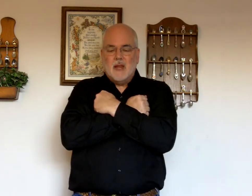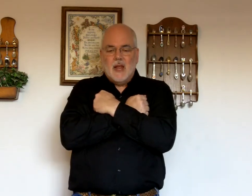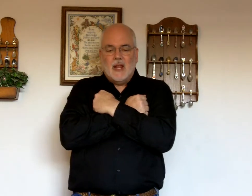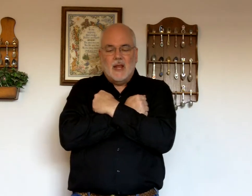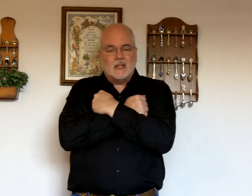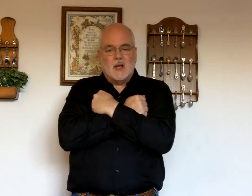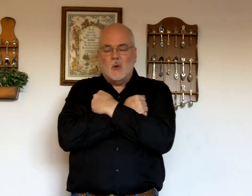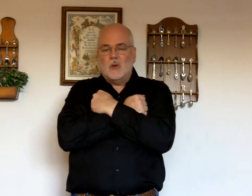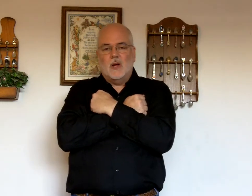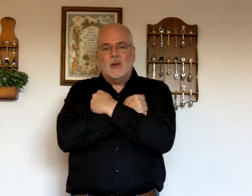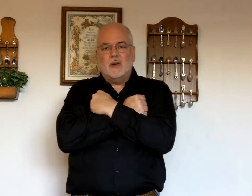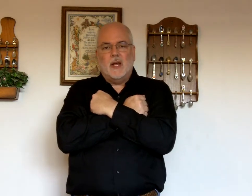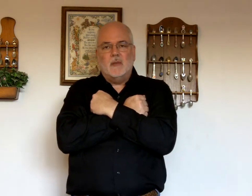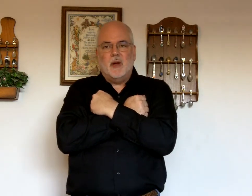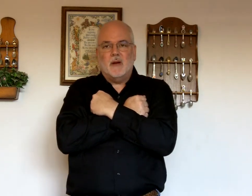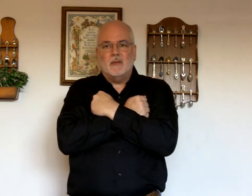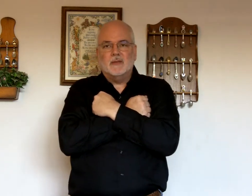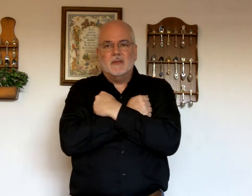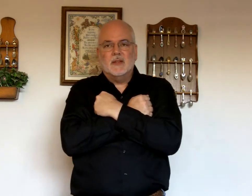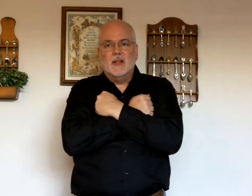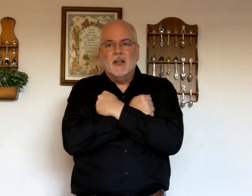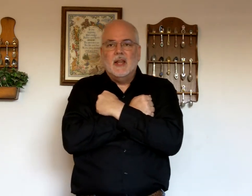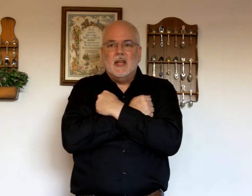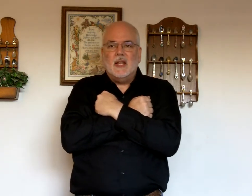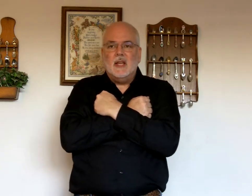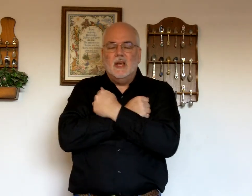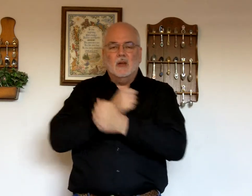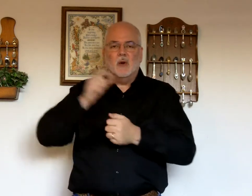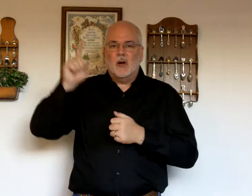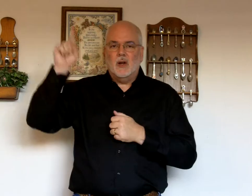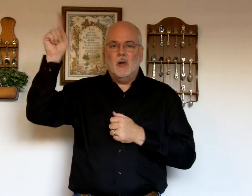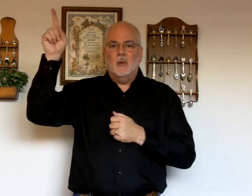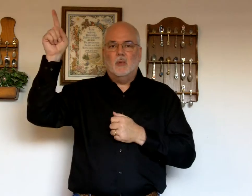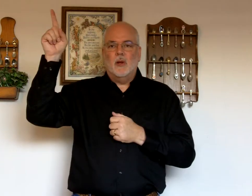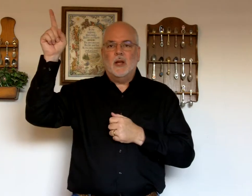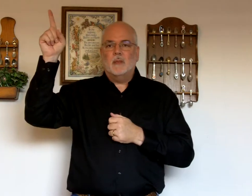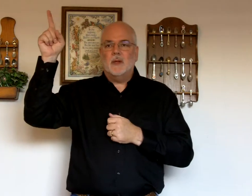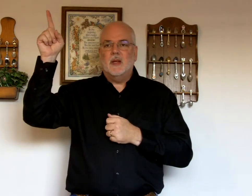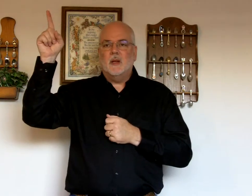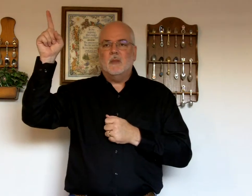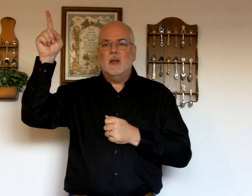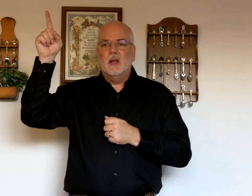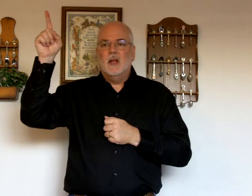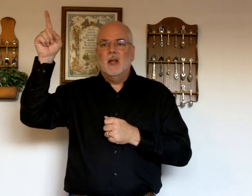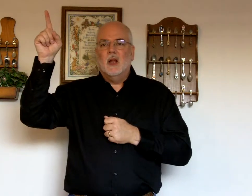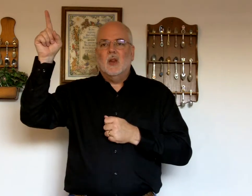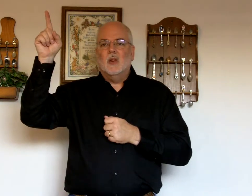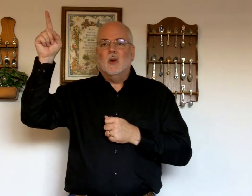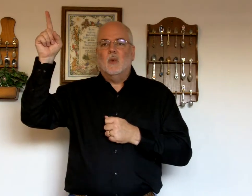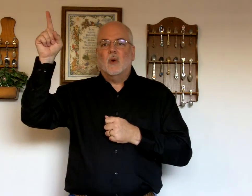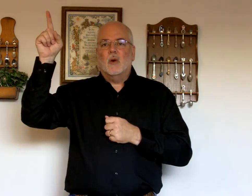It's like holding on to your teddy bear. He, we already know, pointing up to him. The world.